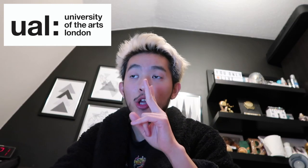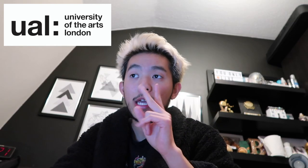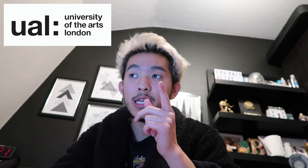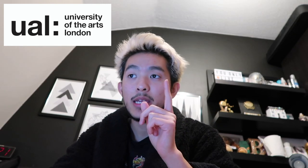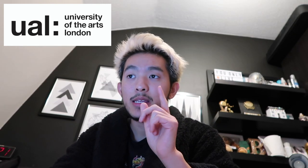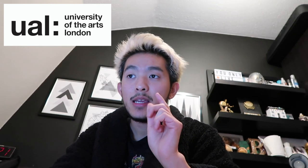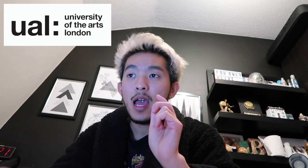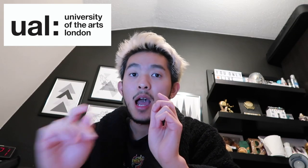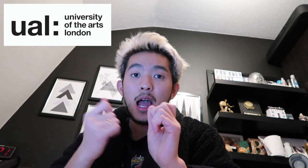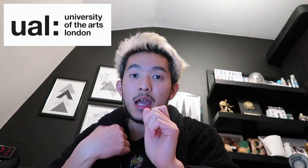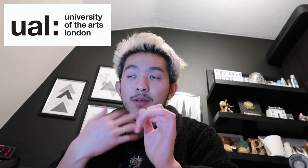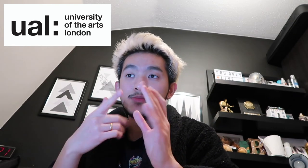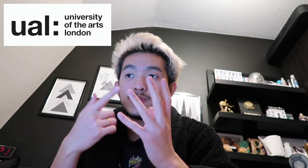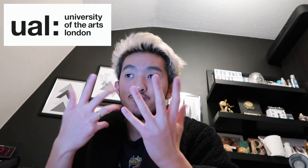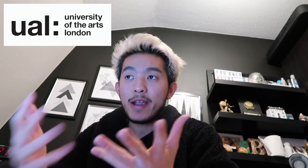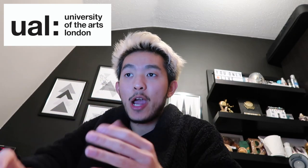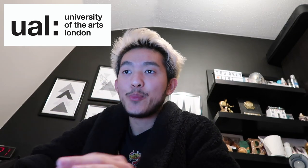lucky. Blackout.